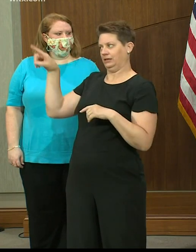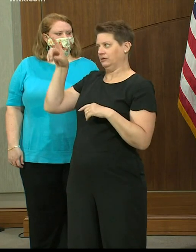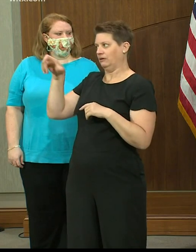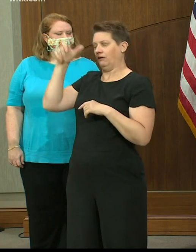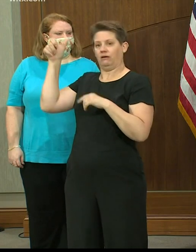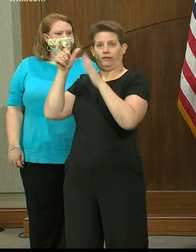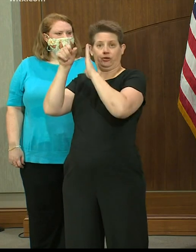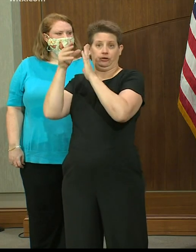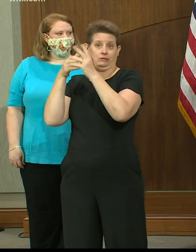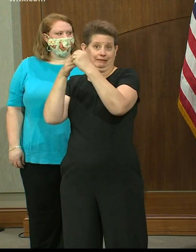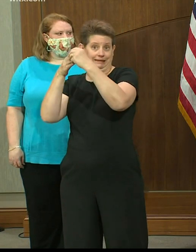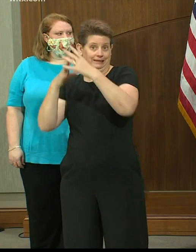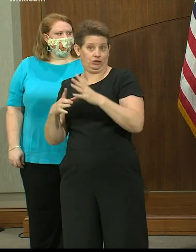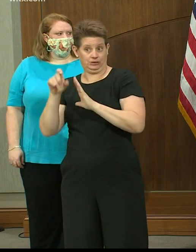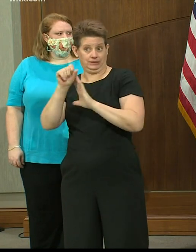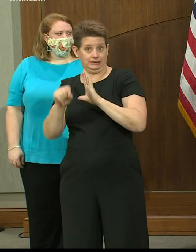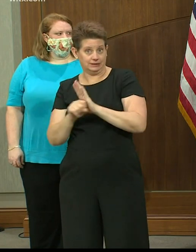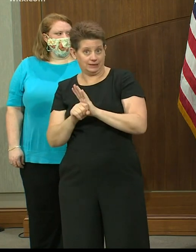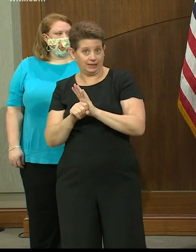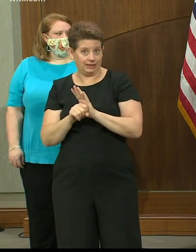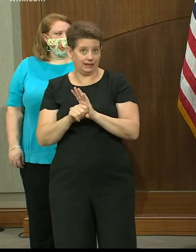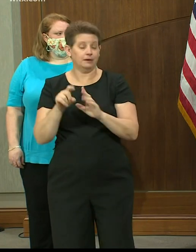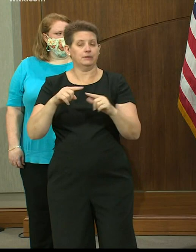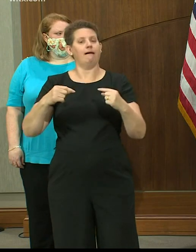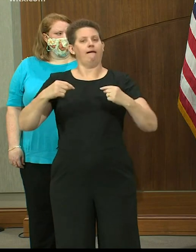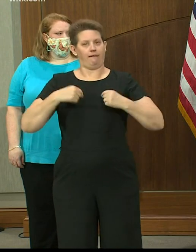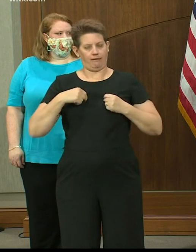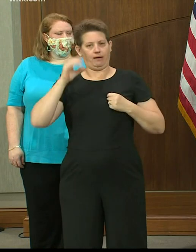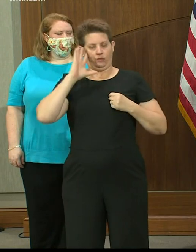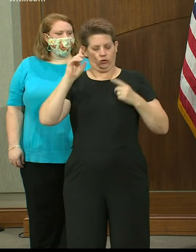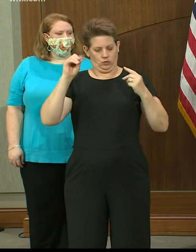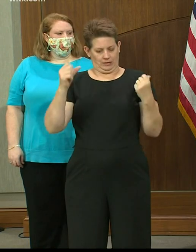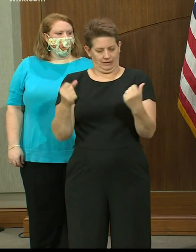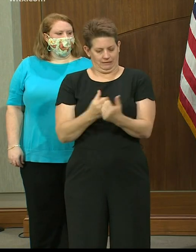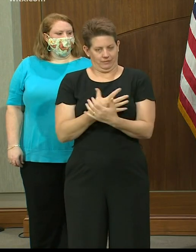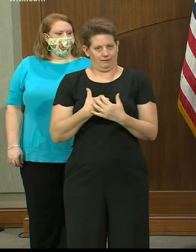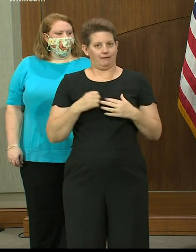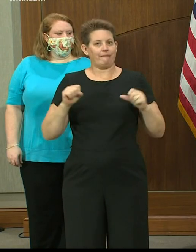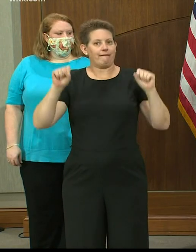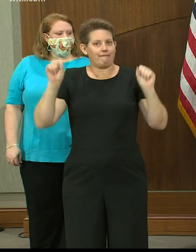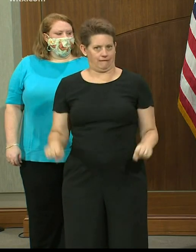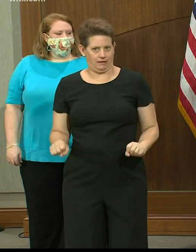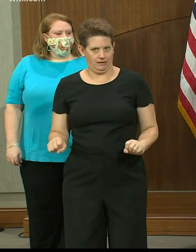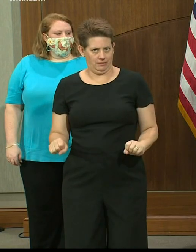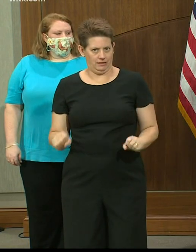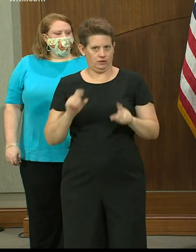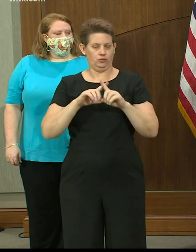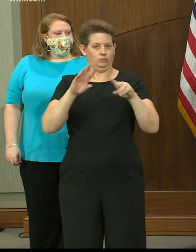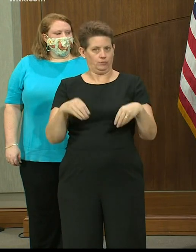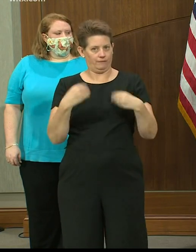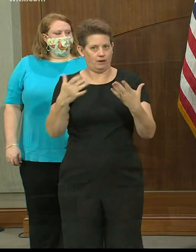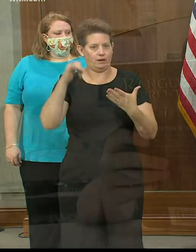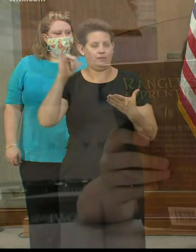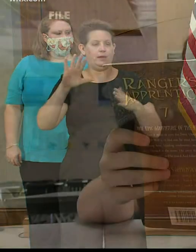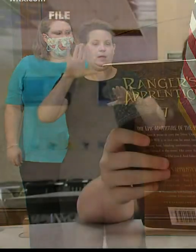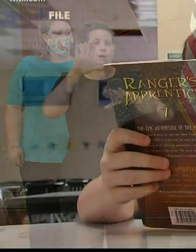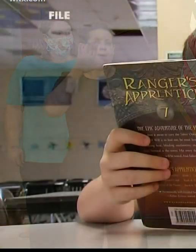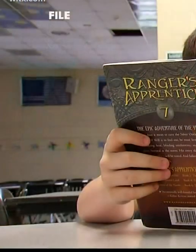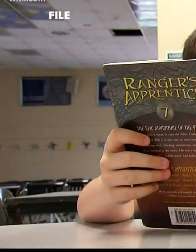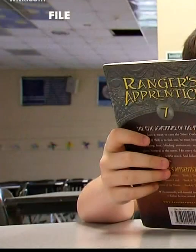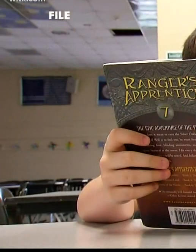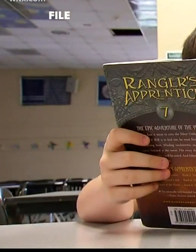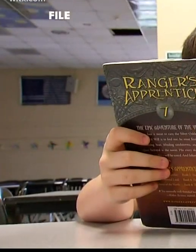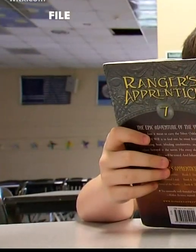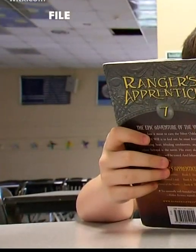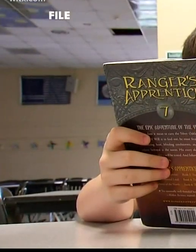leaders, but I will do all within my power to provide the relief from testing from those